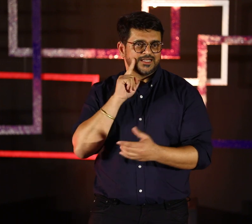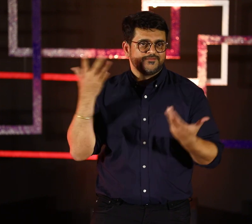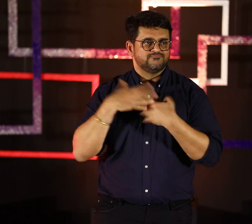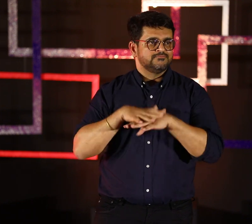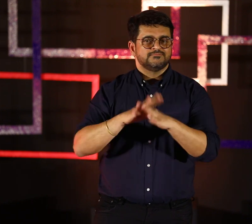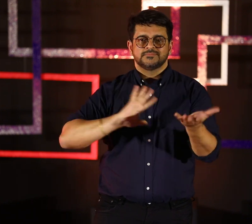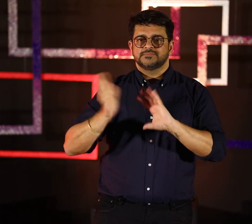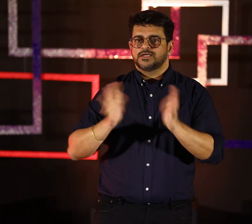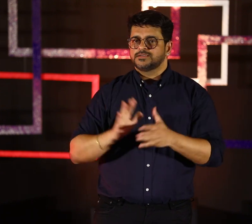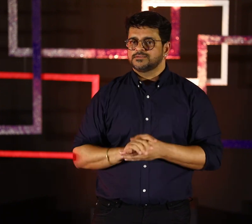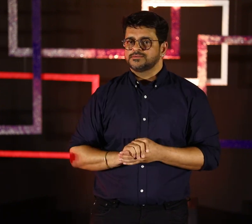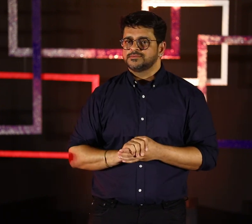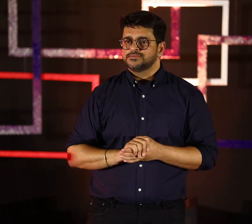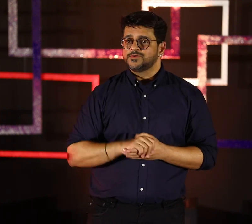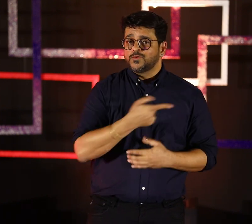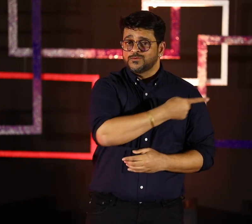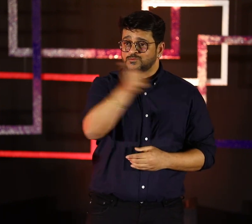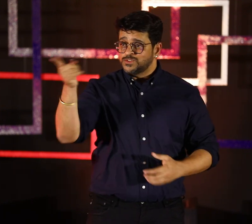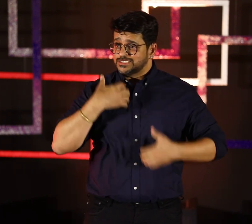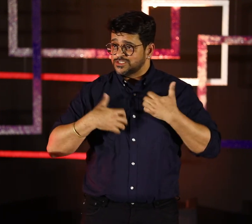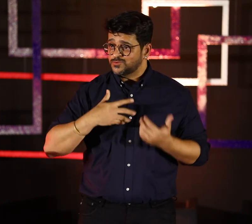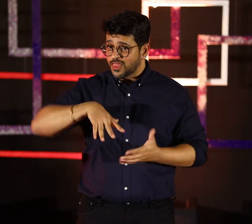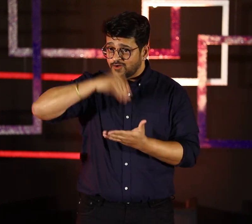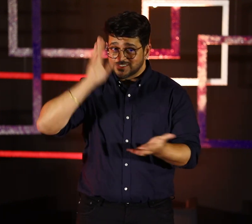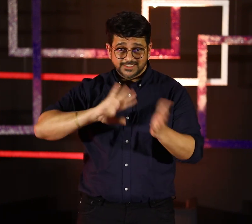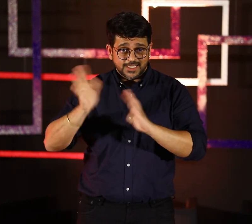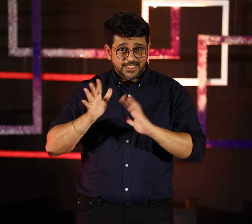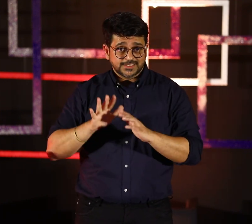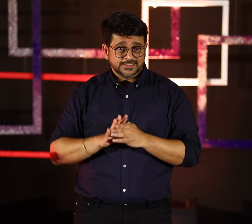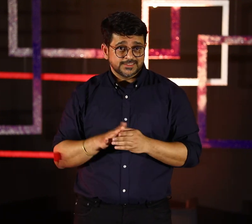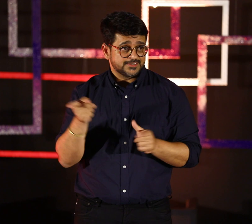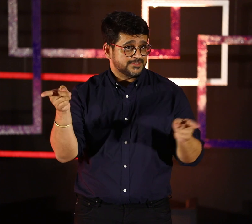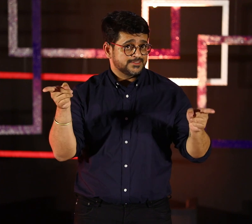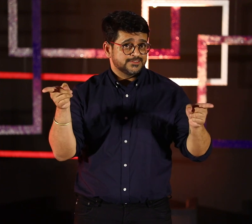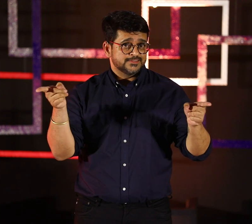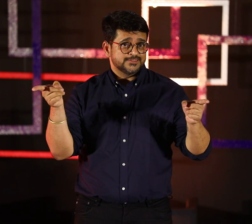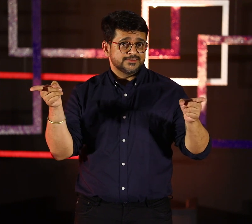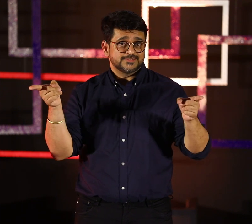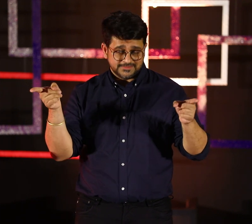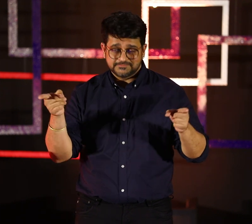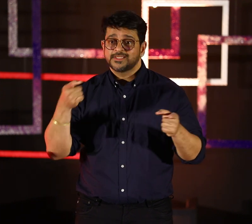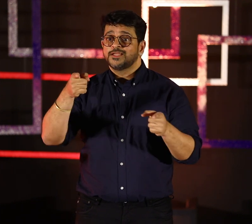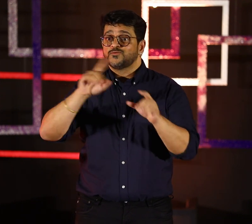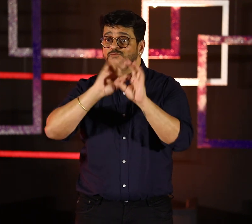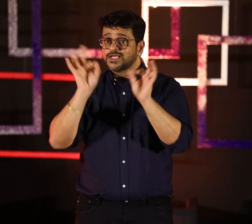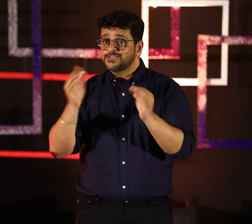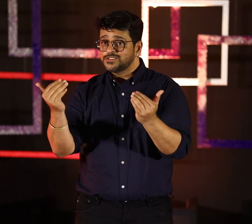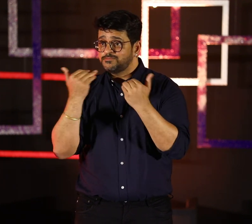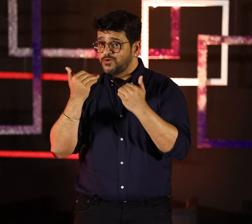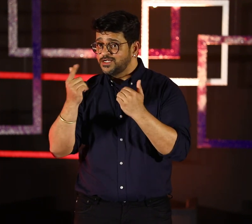hearing and the deaf people are together and the language is accessible. Are you interested in learning sign language? Yes? Are